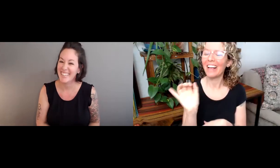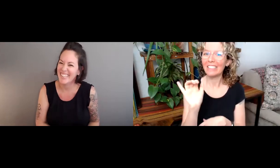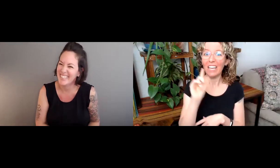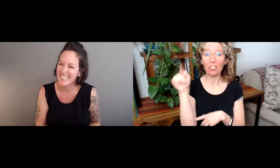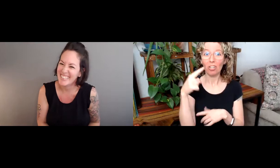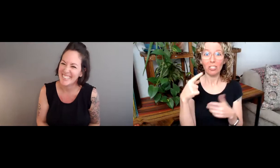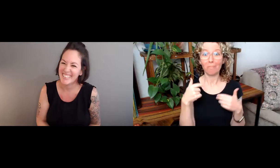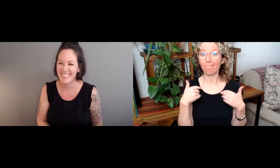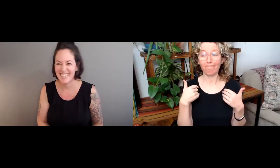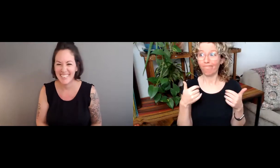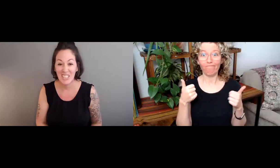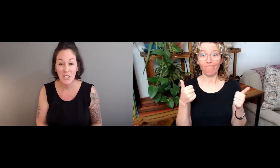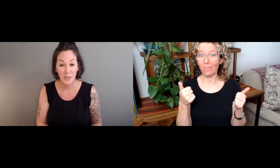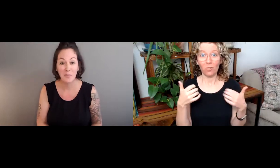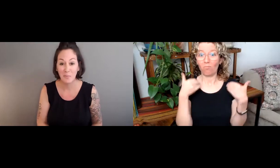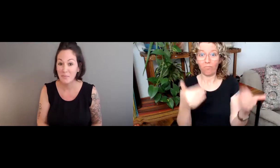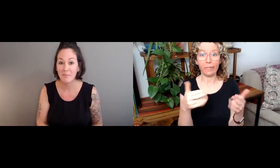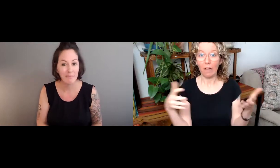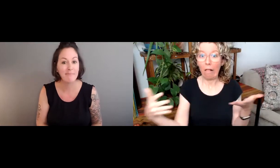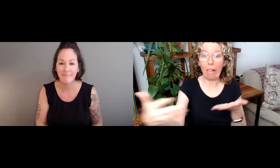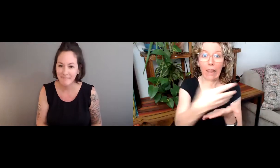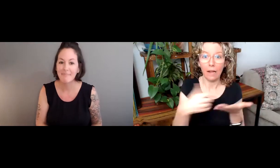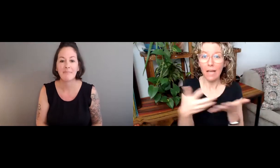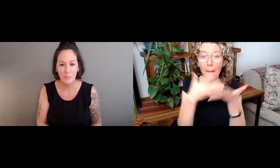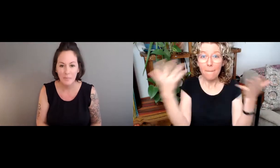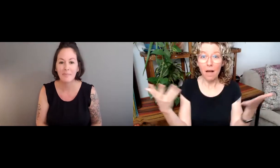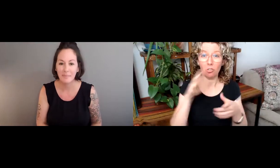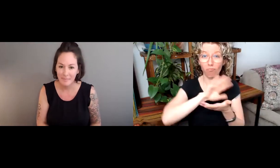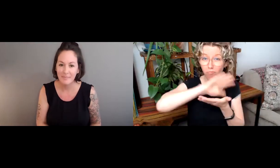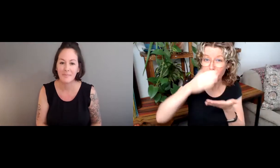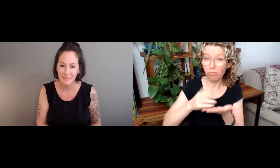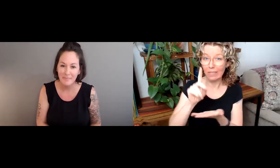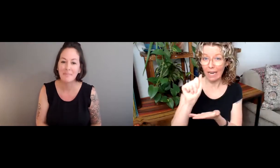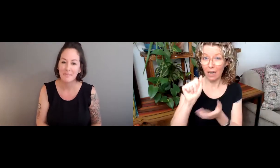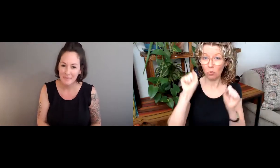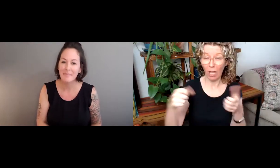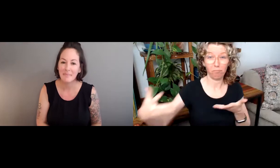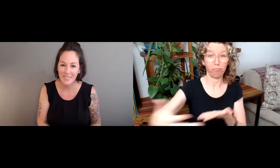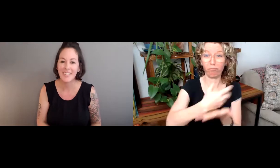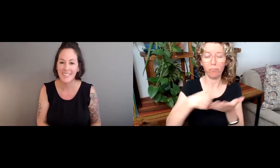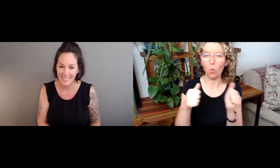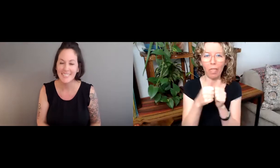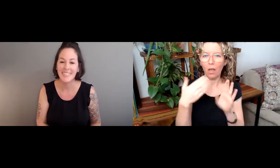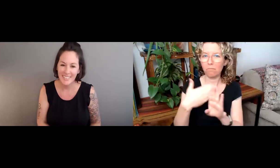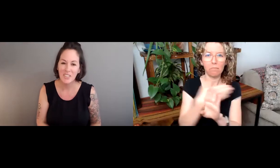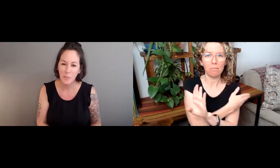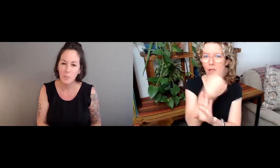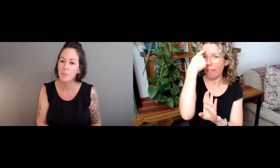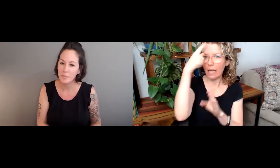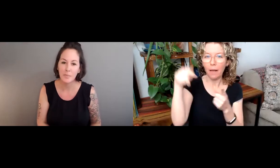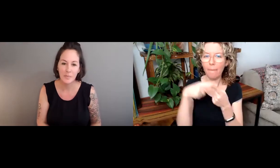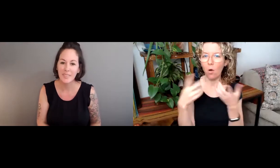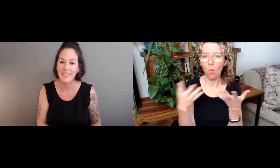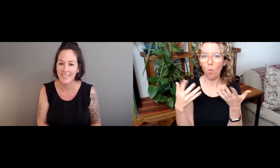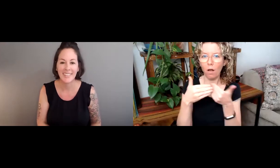experience, I know what I'm doing differently now, but I would just go ahead and collect data as much as I